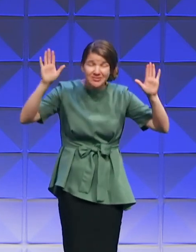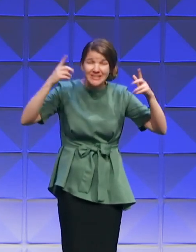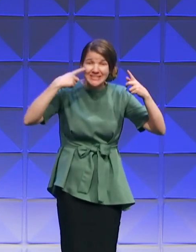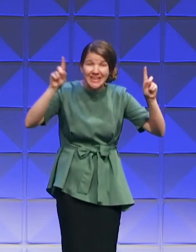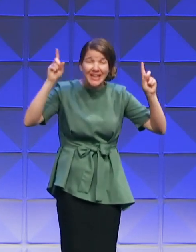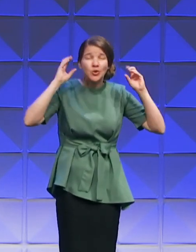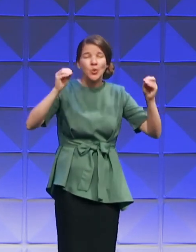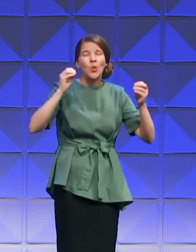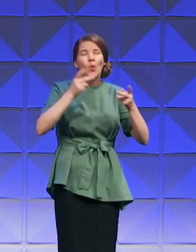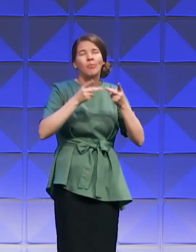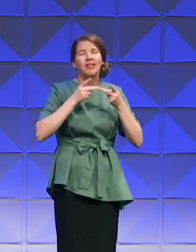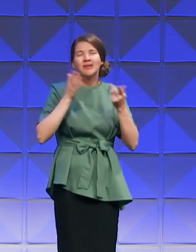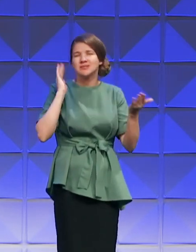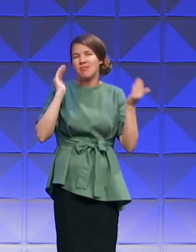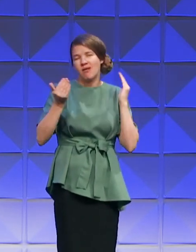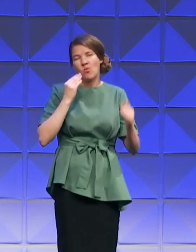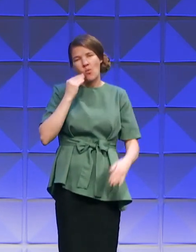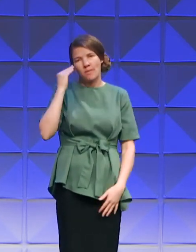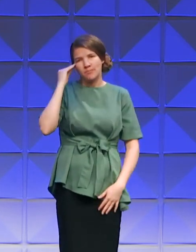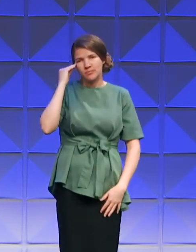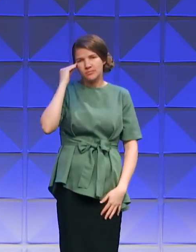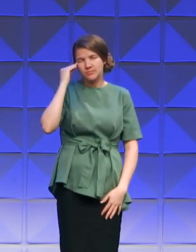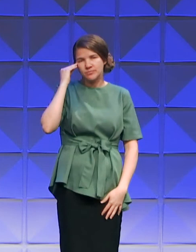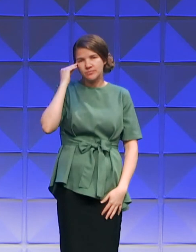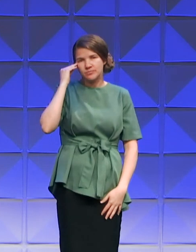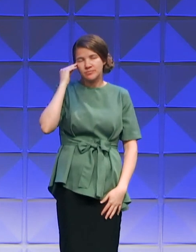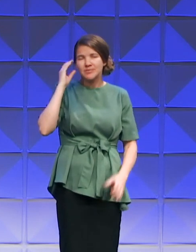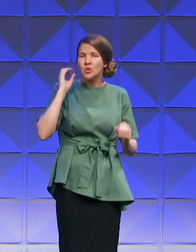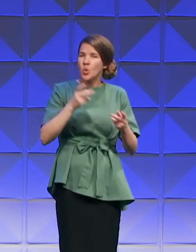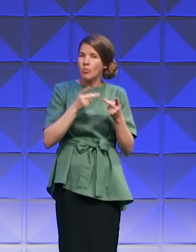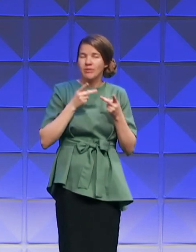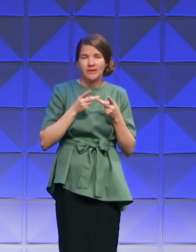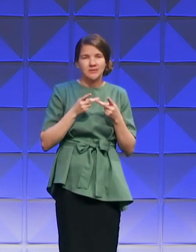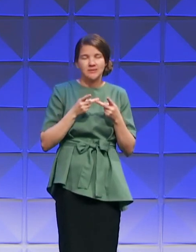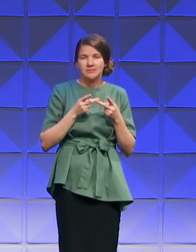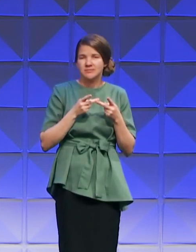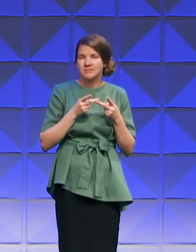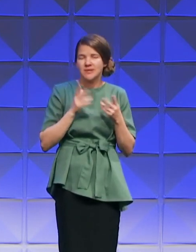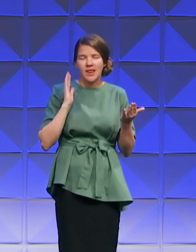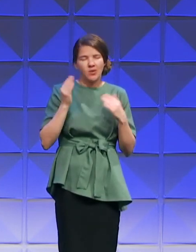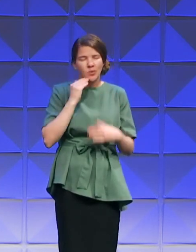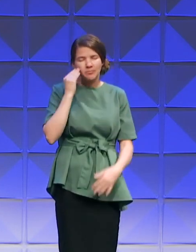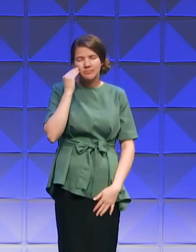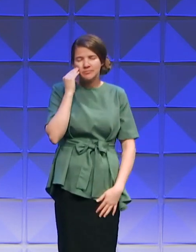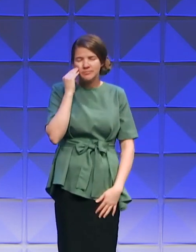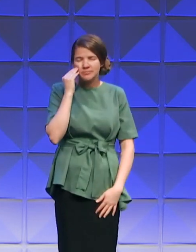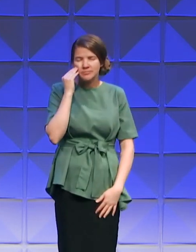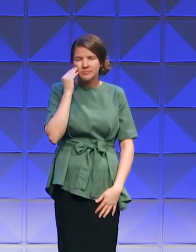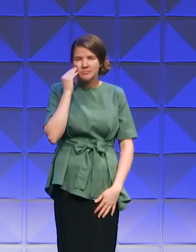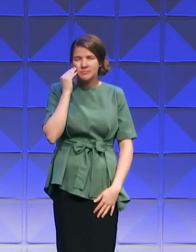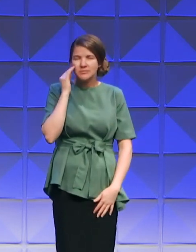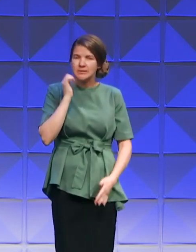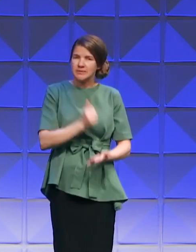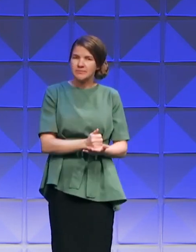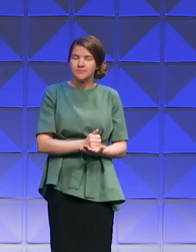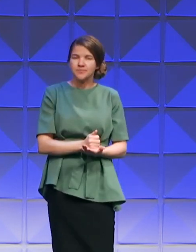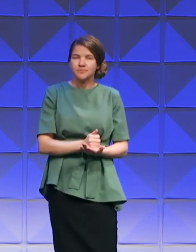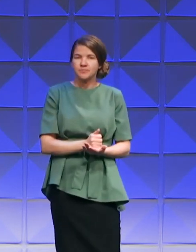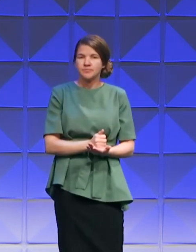it? There's no place like home. No place like home. Amen.